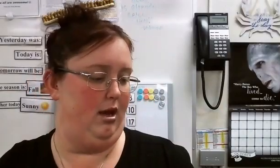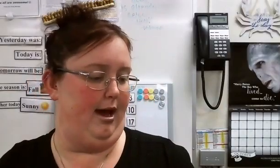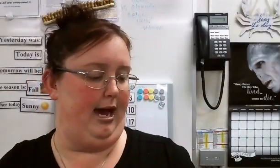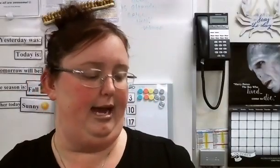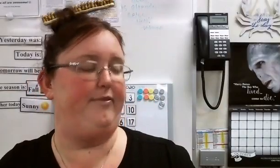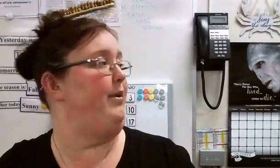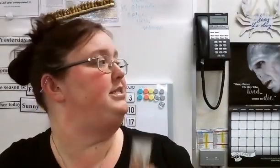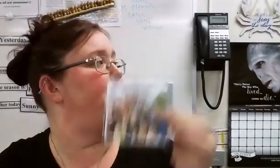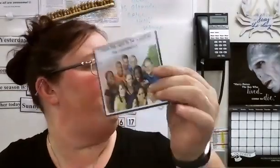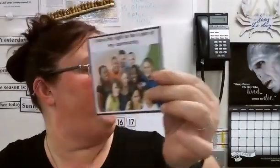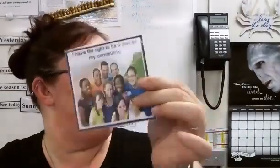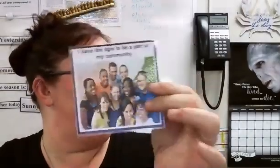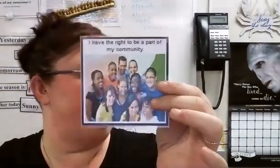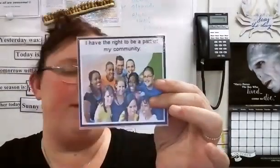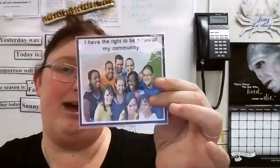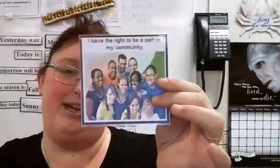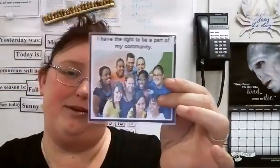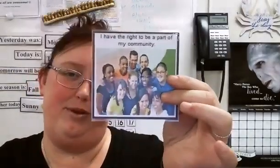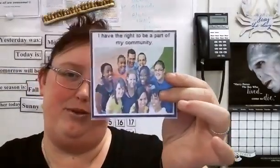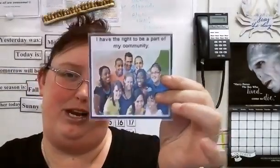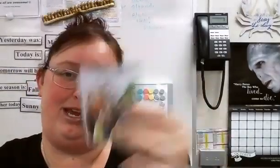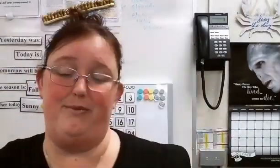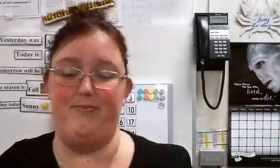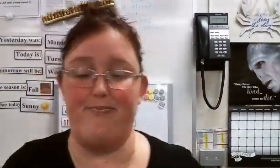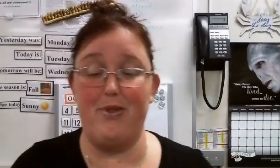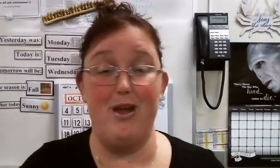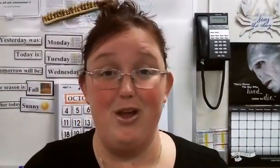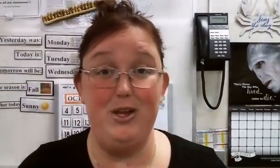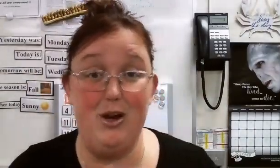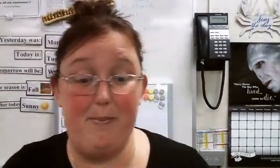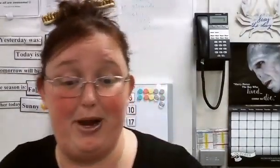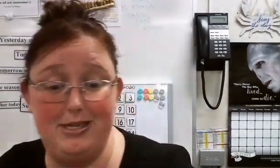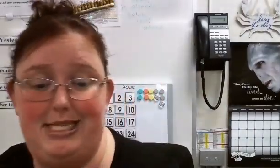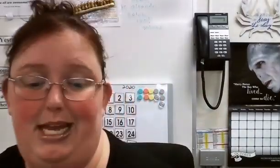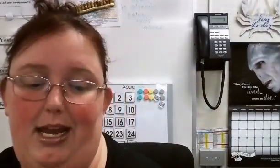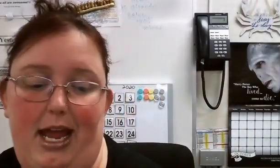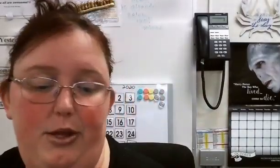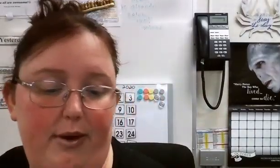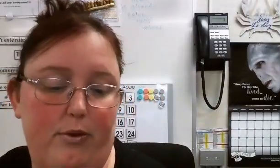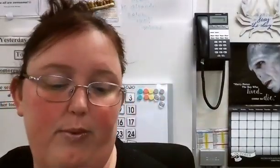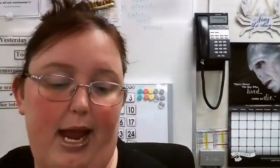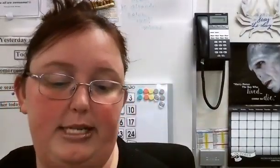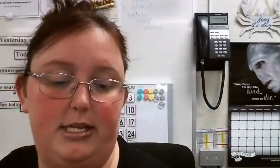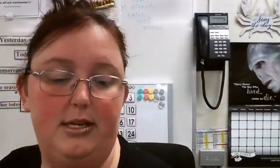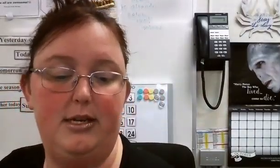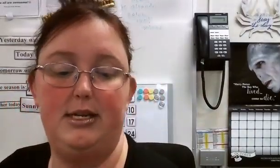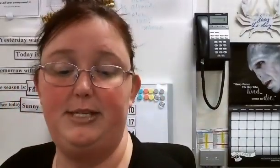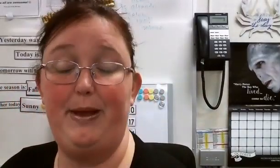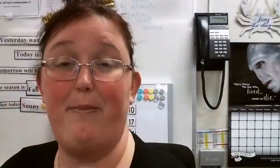I have the right to be a part of my community. You're a person, and you have the right to be a